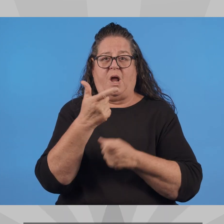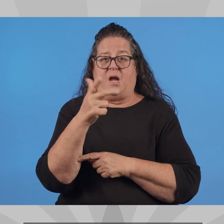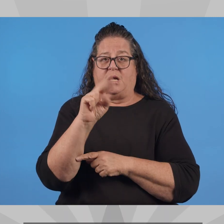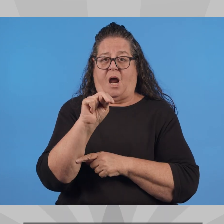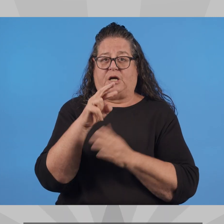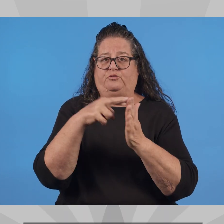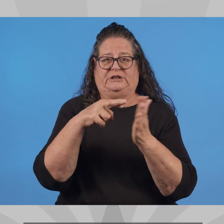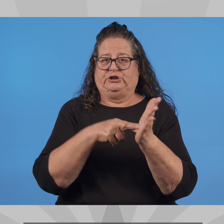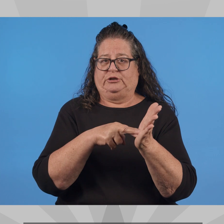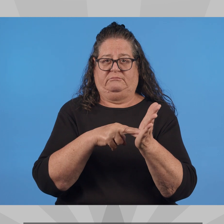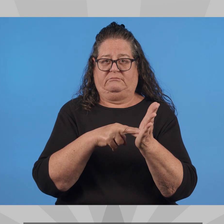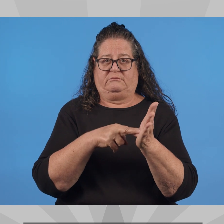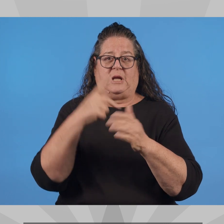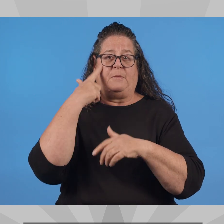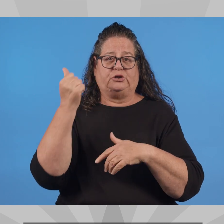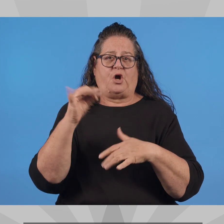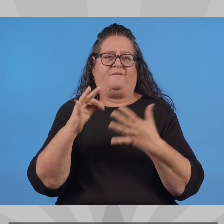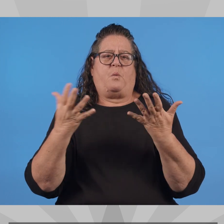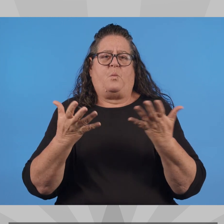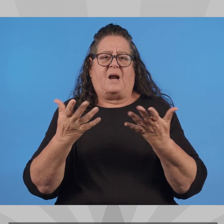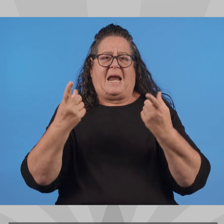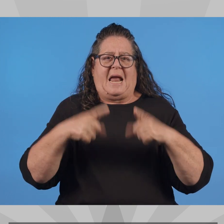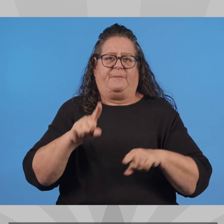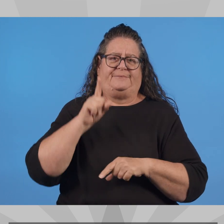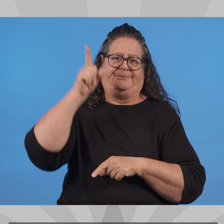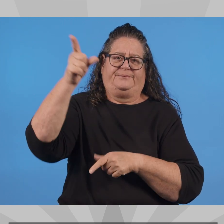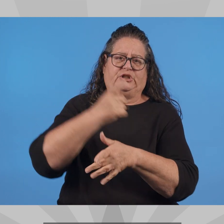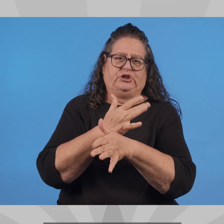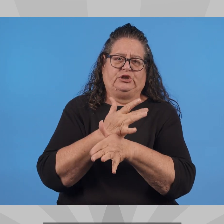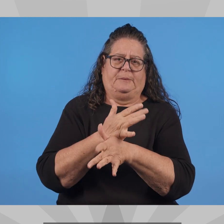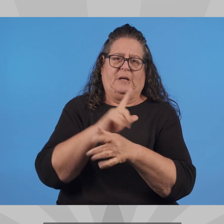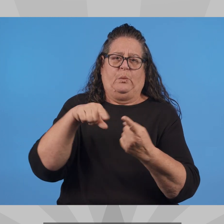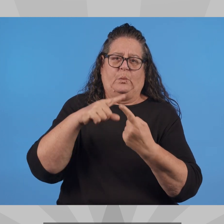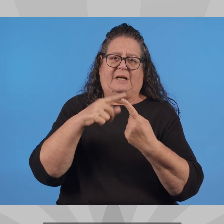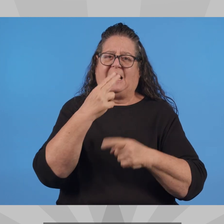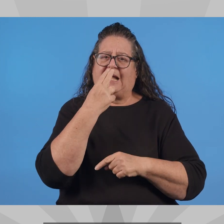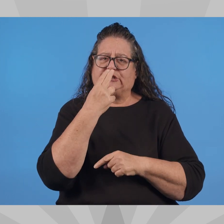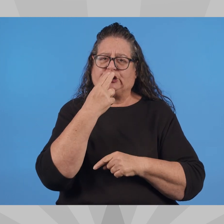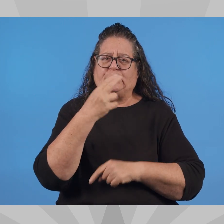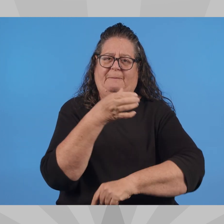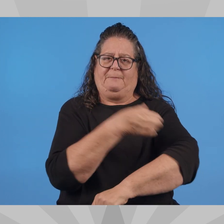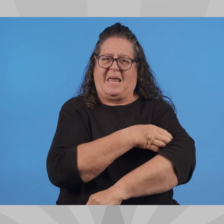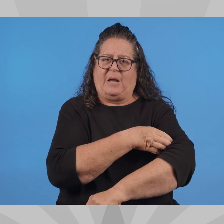I do not support a gun registration because of what happened in Germany when Hitler was in power.